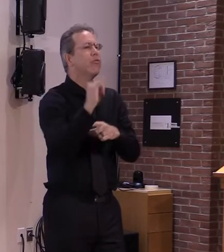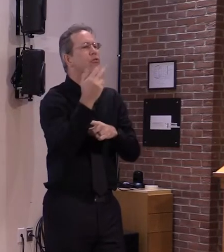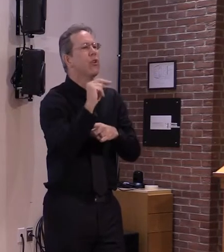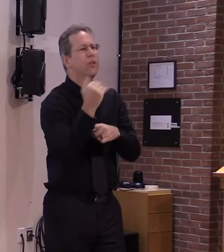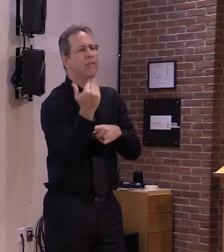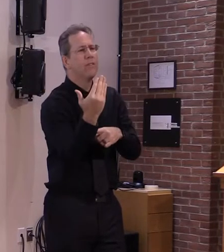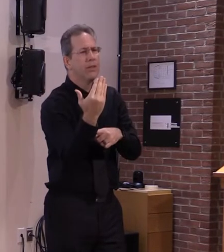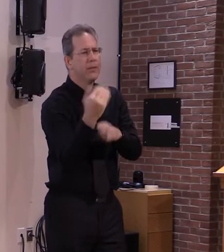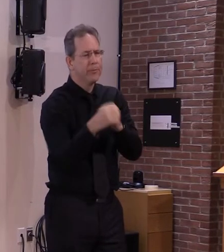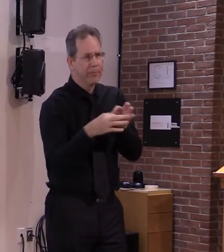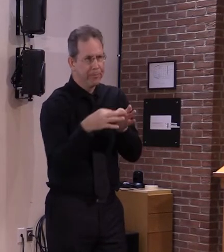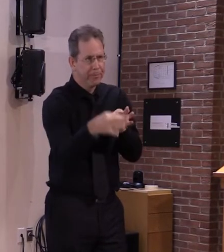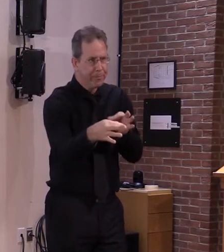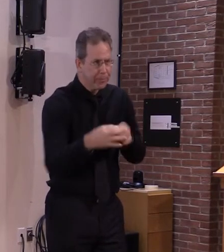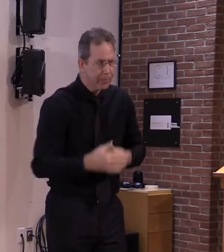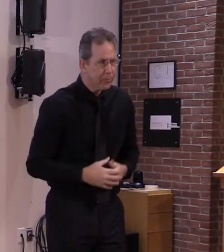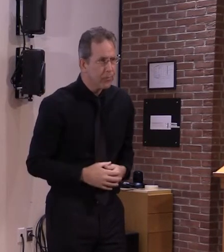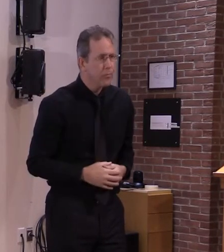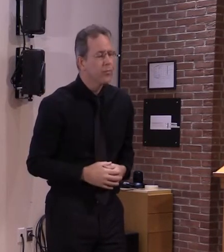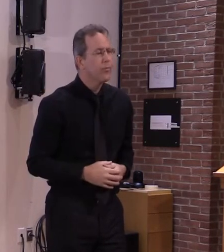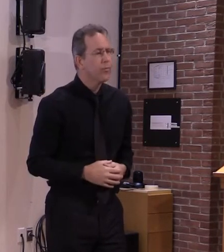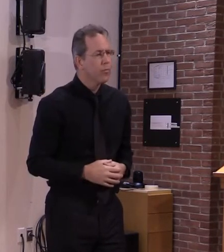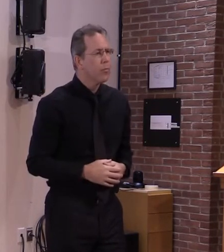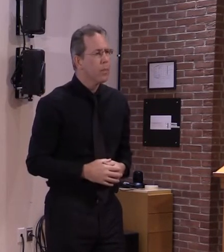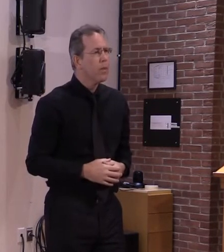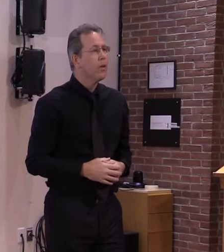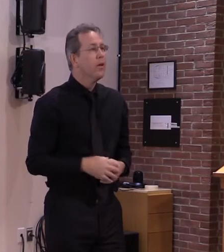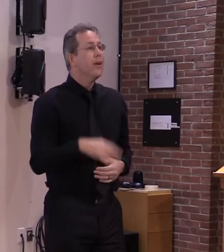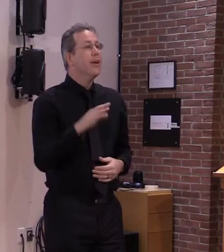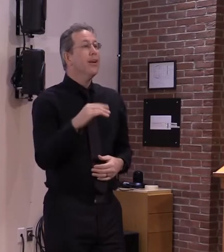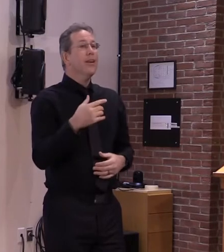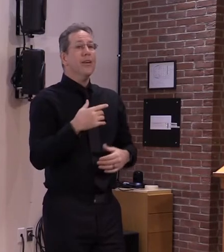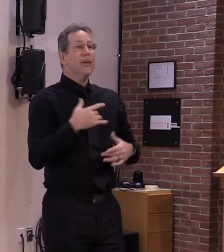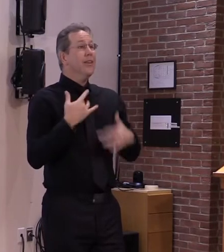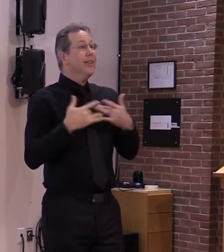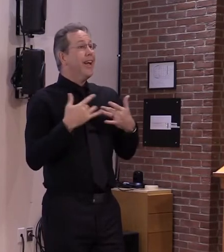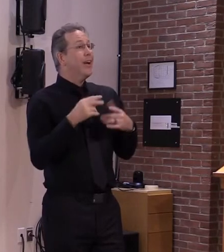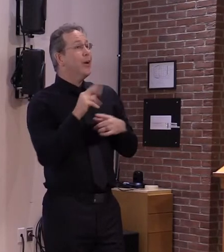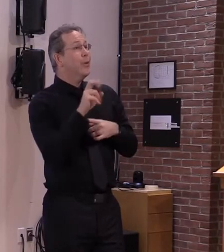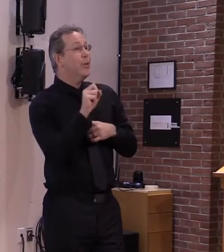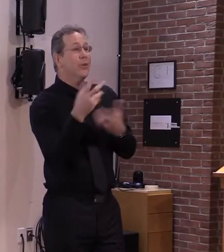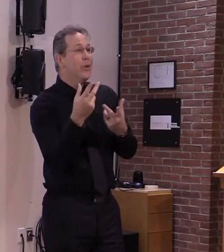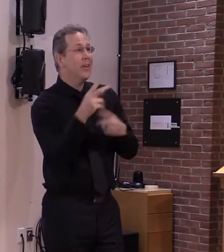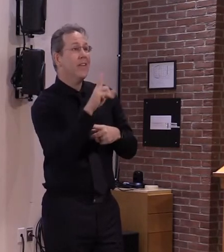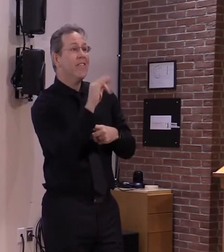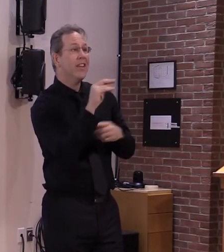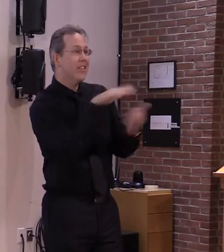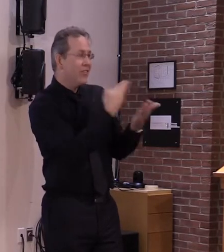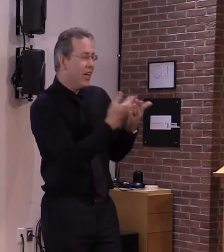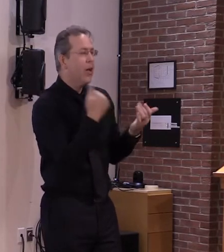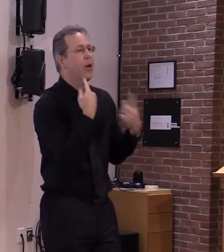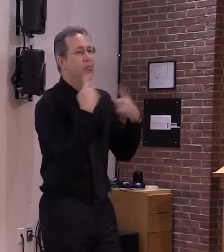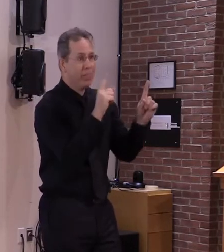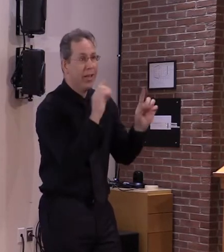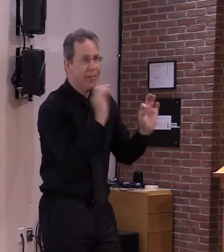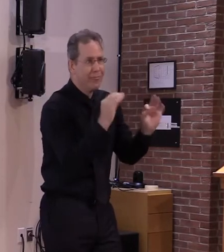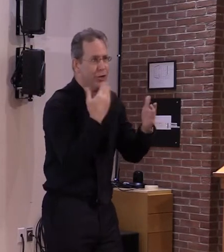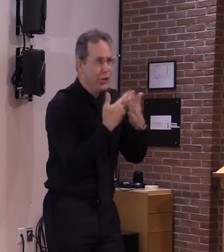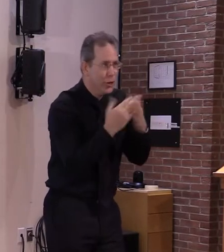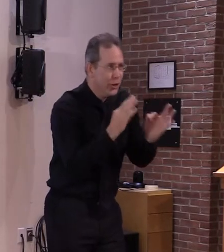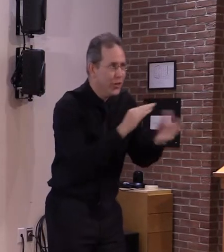even with the exciting news of one vaccine being approved and another in the not too distant future